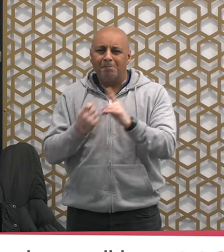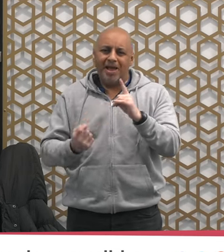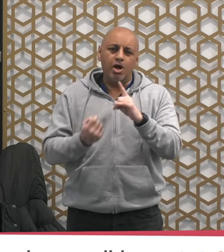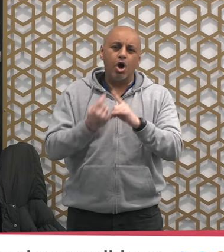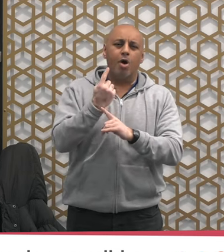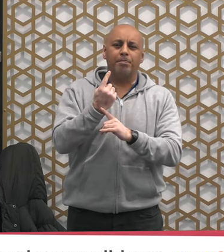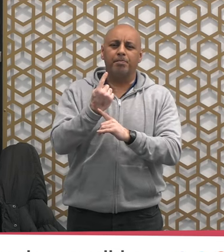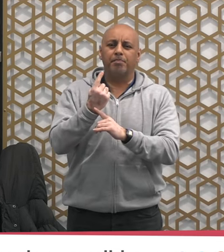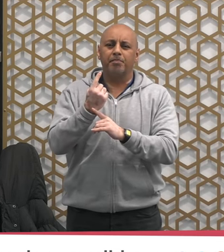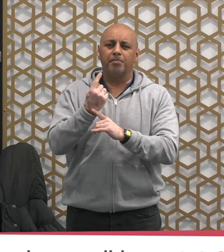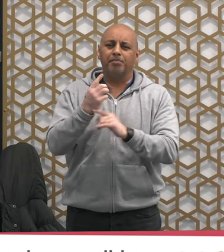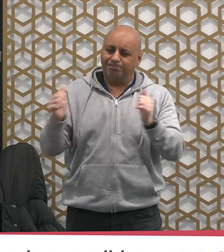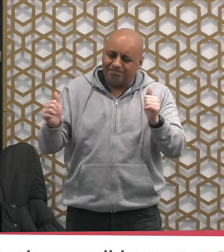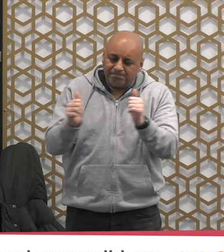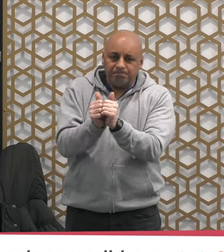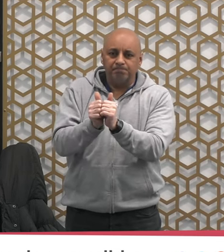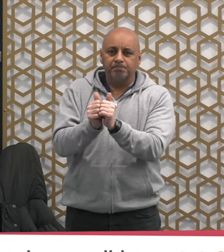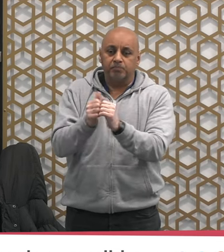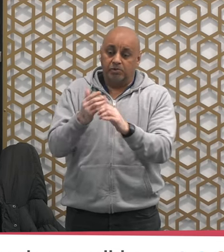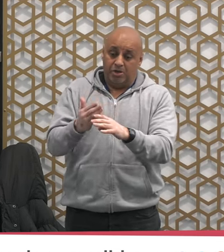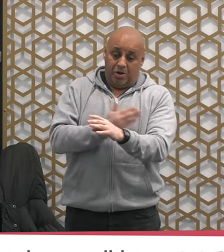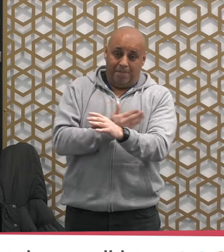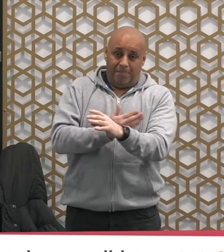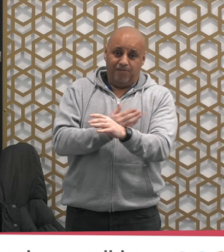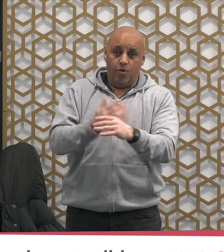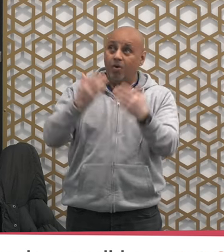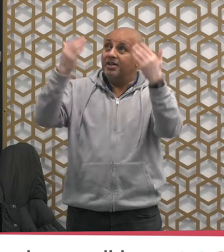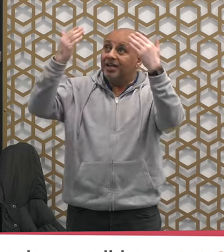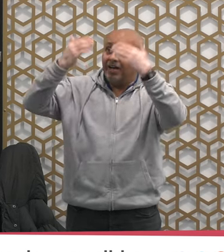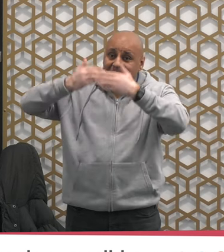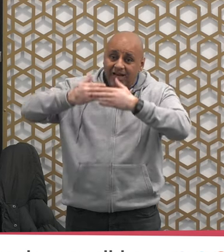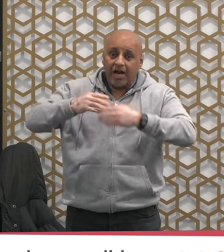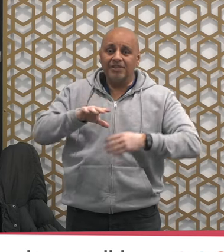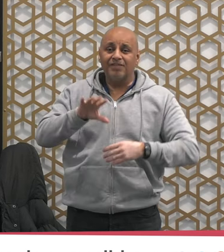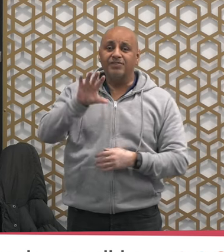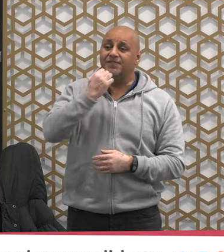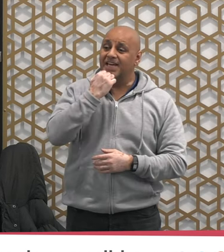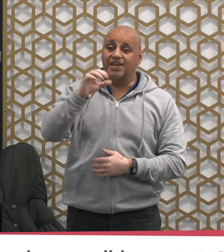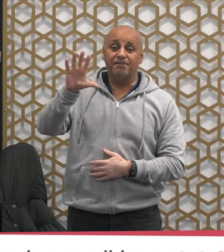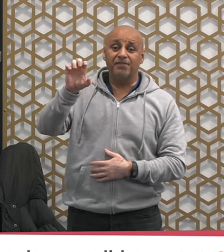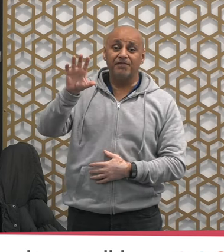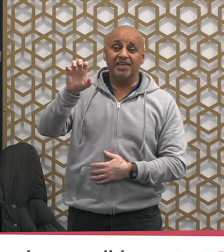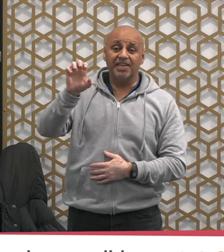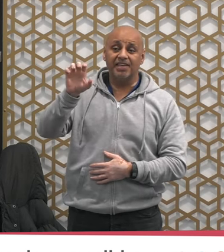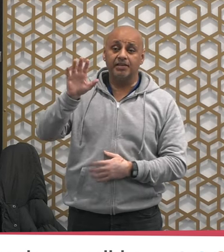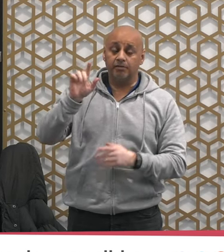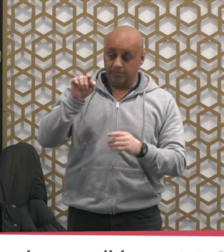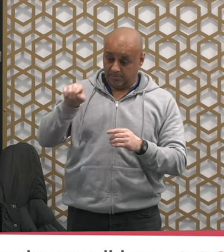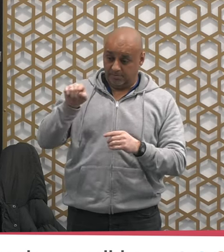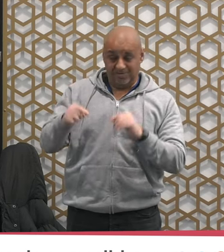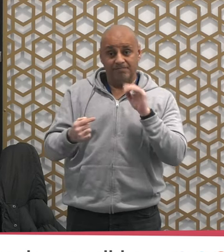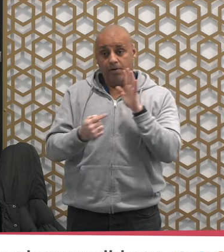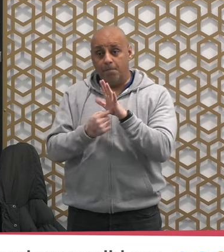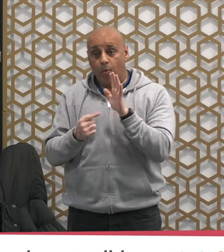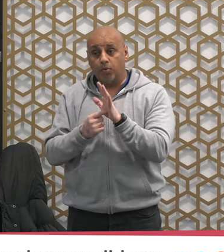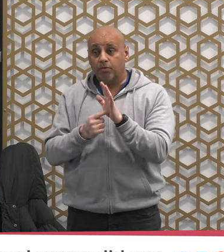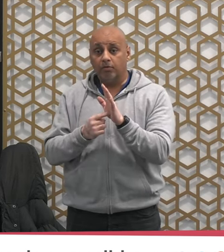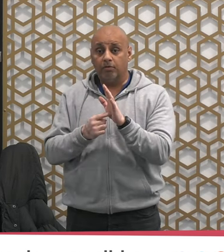before I really before the 15th night of the month of Shaaban so that you don't fall under the category of those